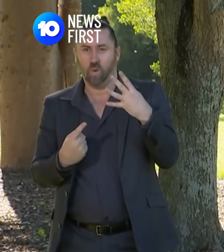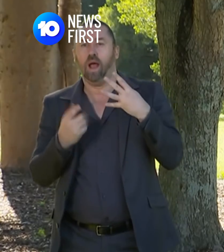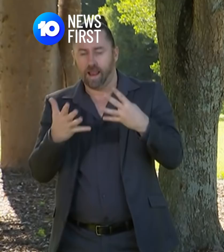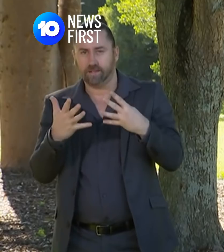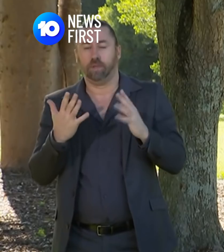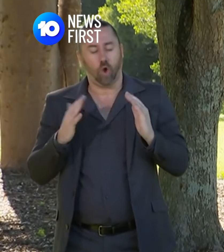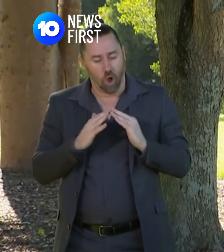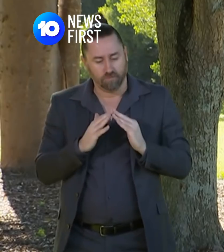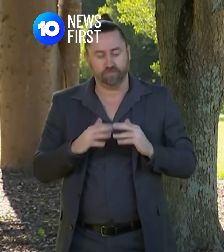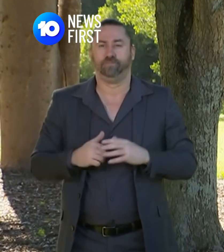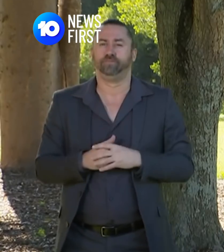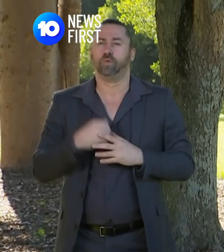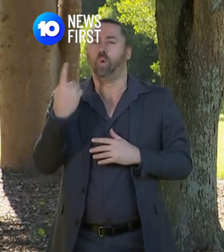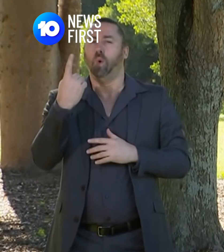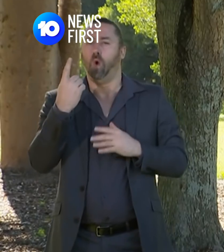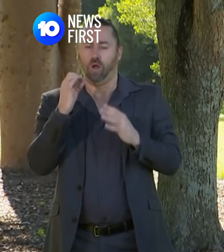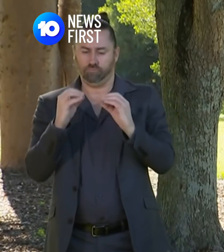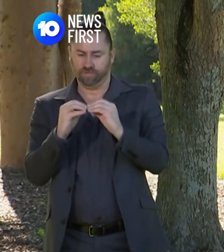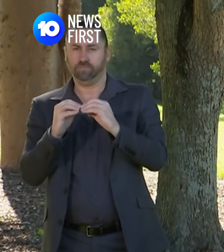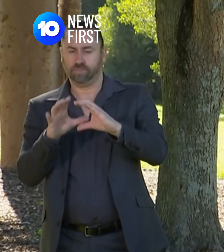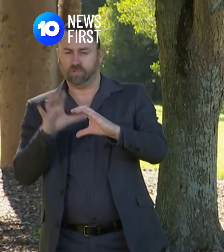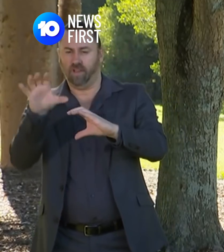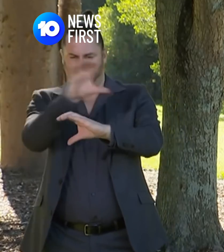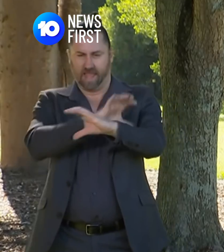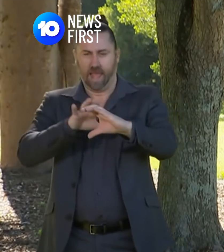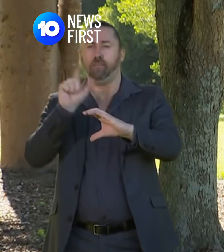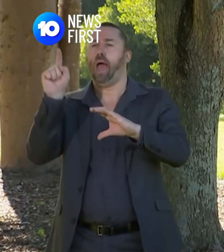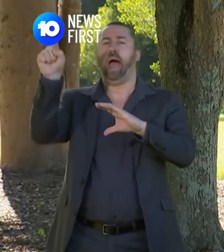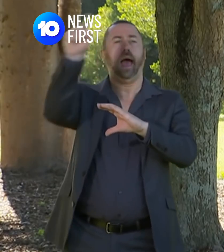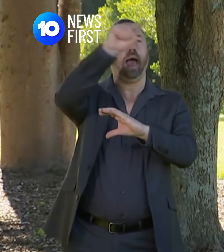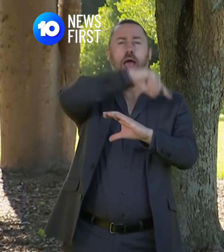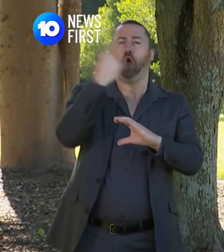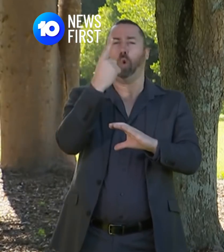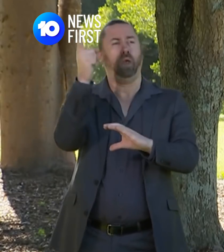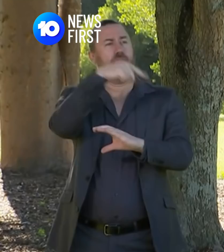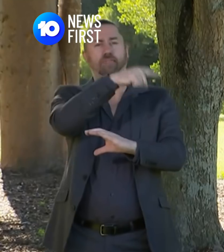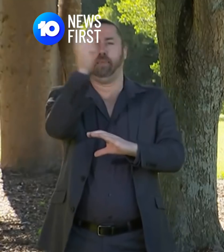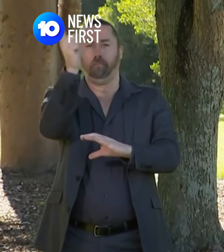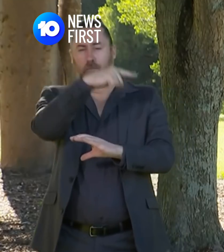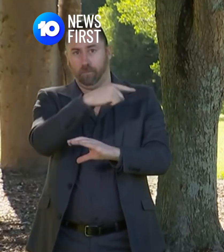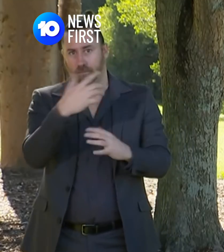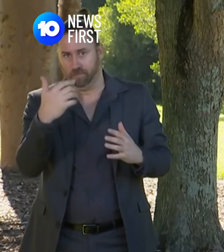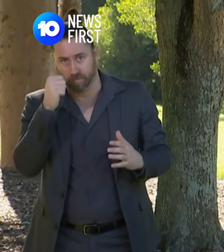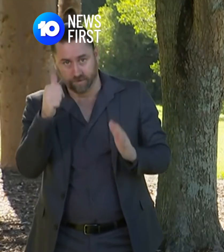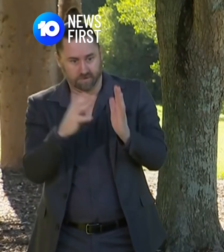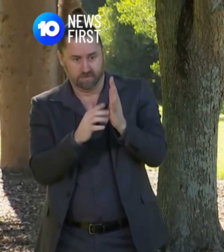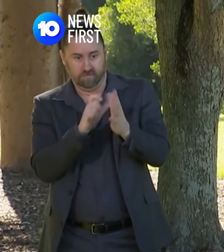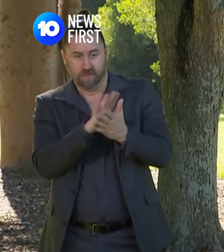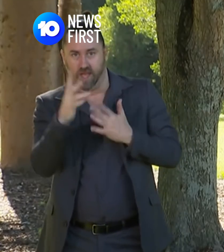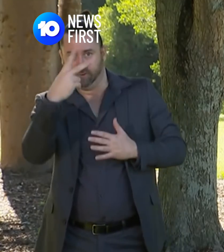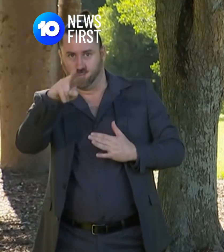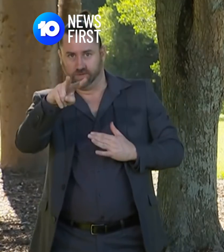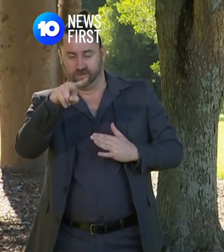Now people who live outside Brisbane because we know there has been a lot of movement since since the